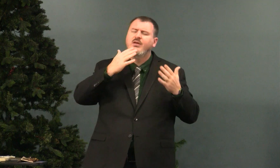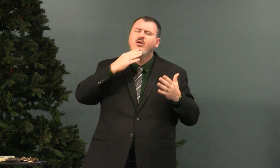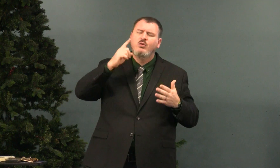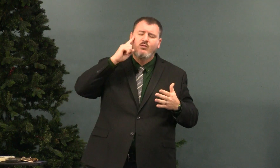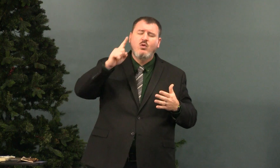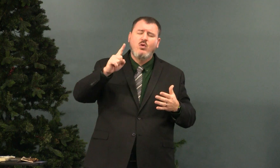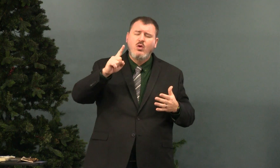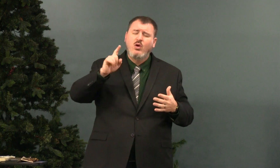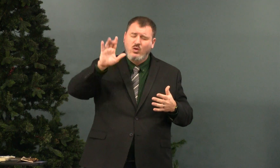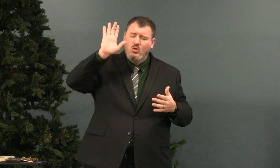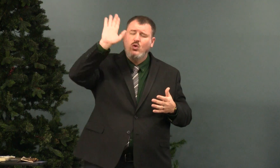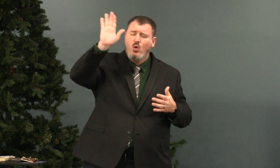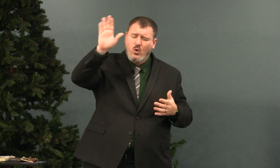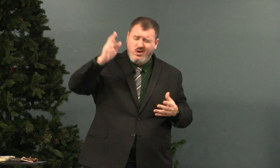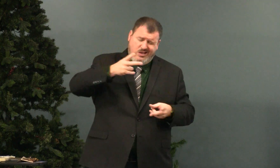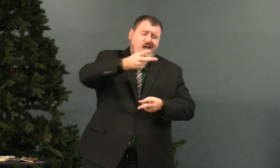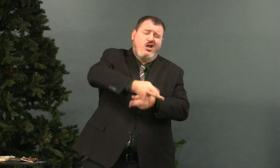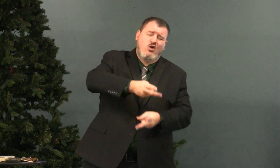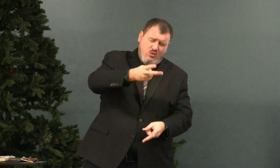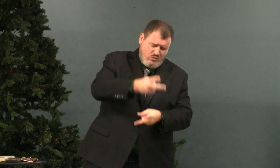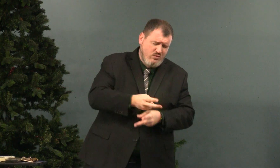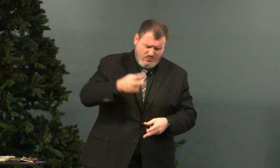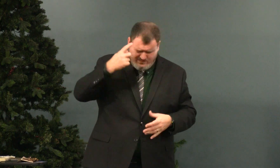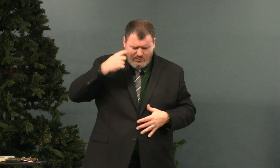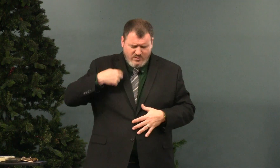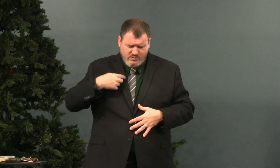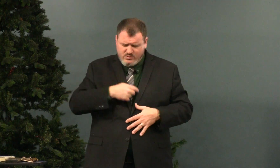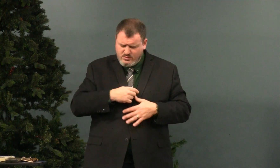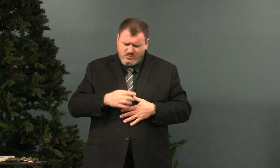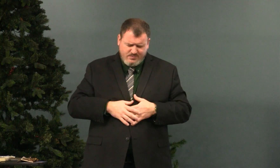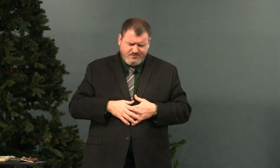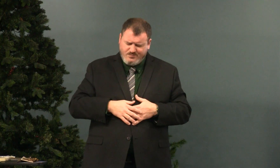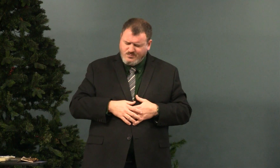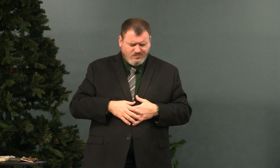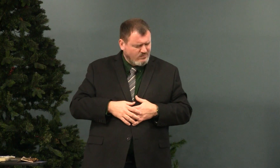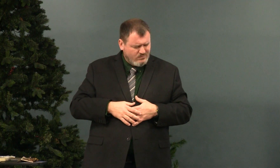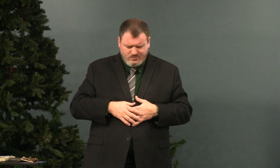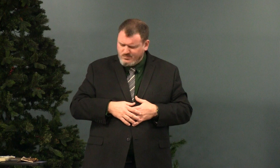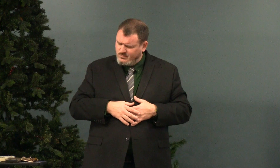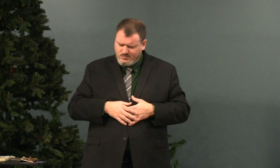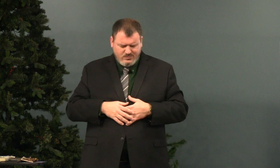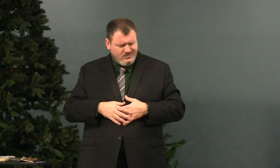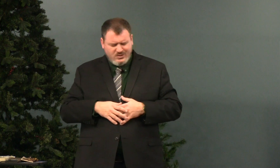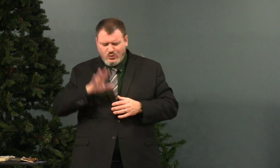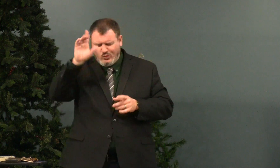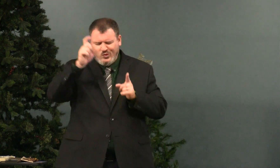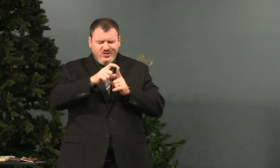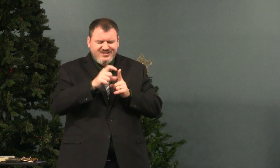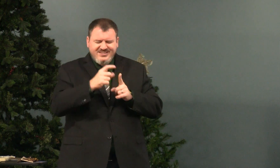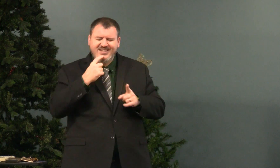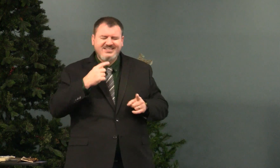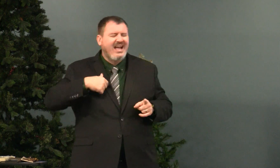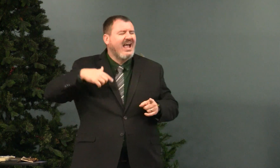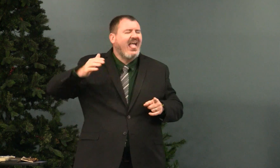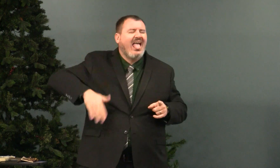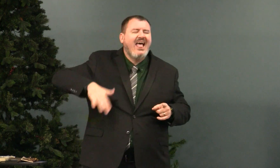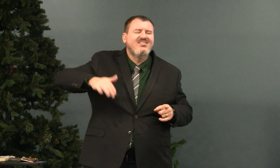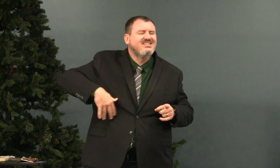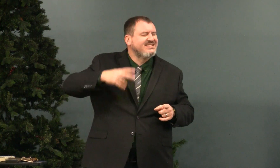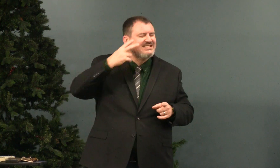heaven, we thank you for your blessings. We ask you to take care of us. Your word says